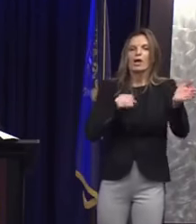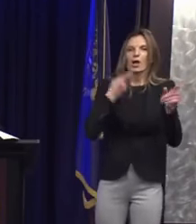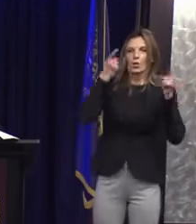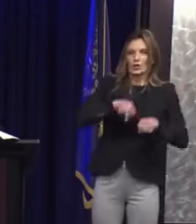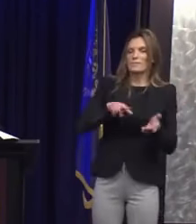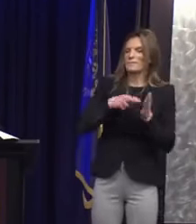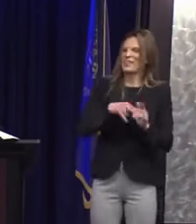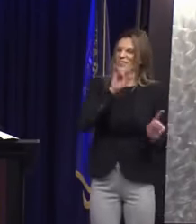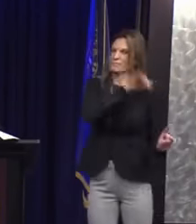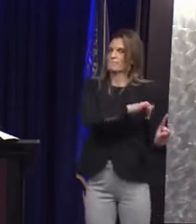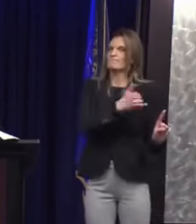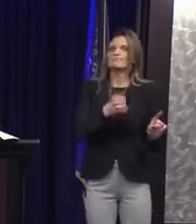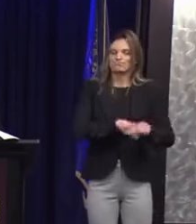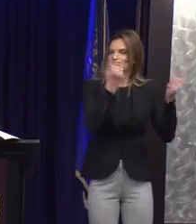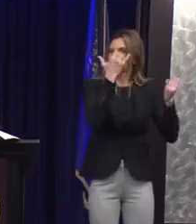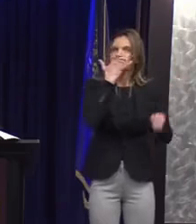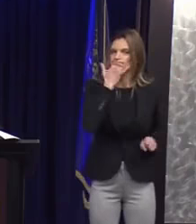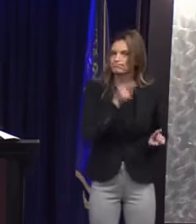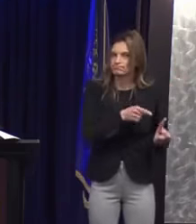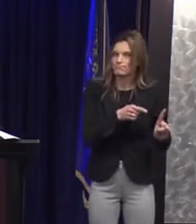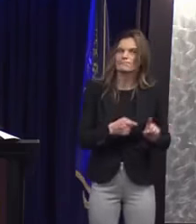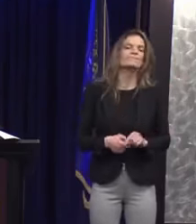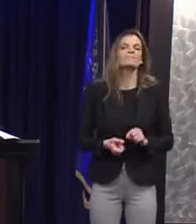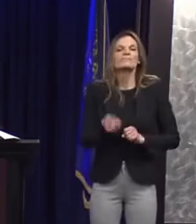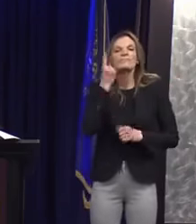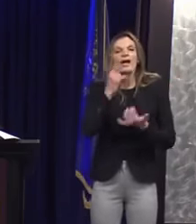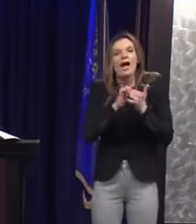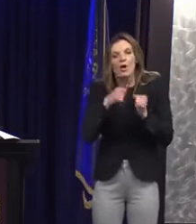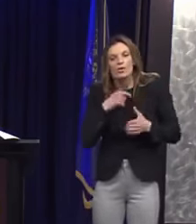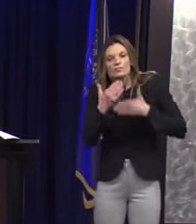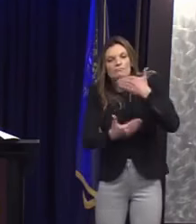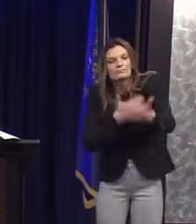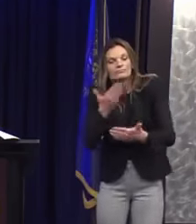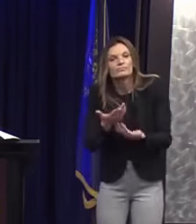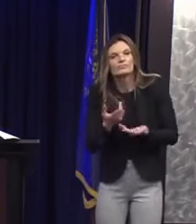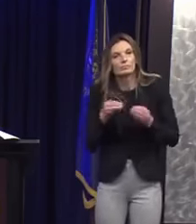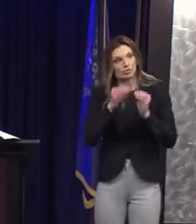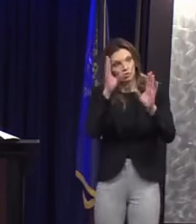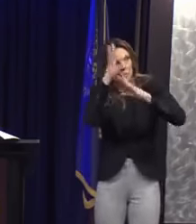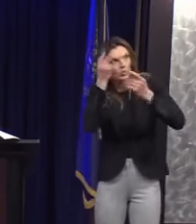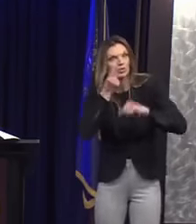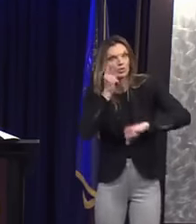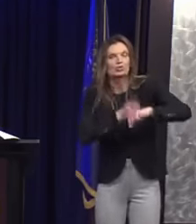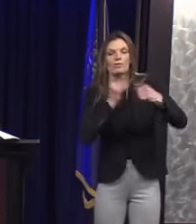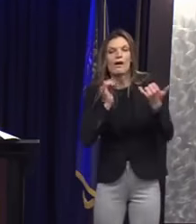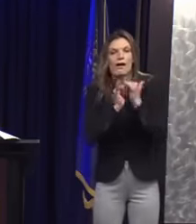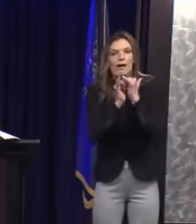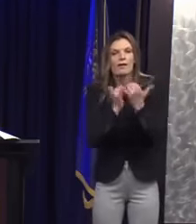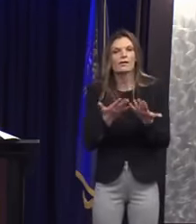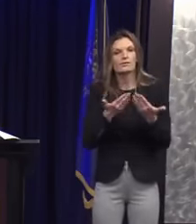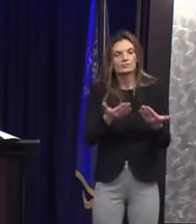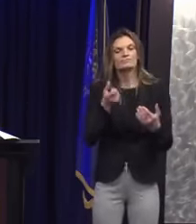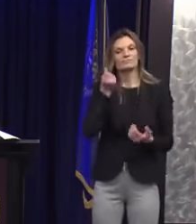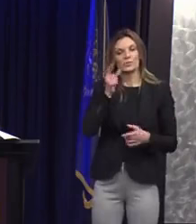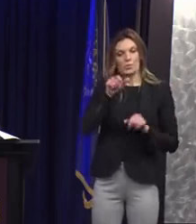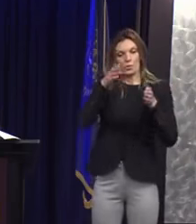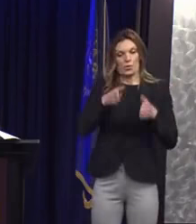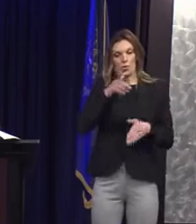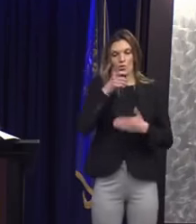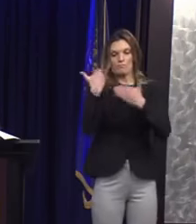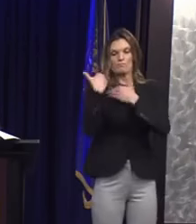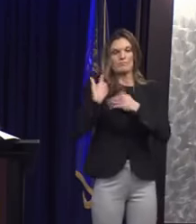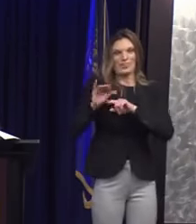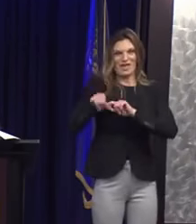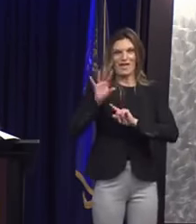to pursuing criminal charges in this case was the fact that the individual who recorded instances of